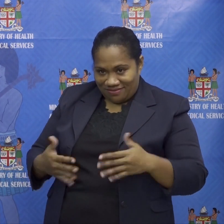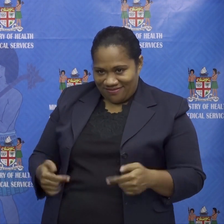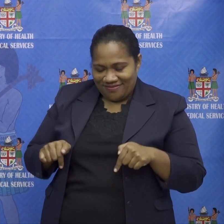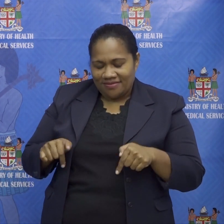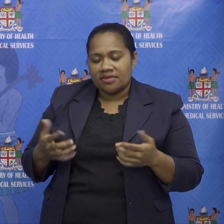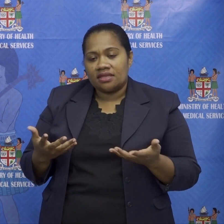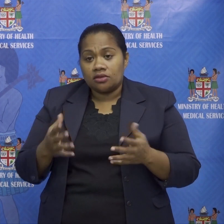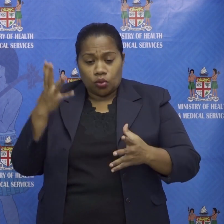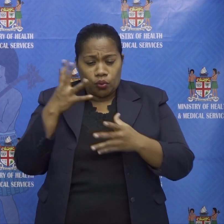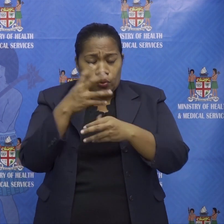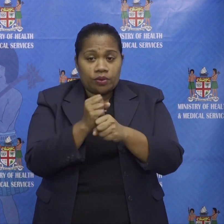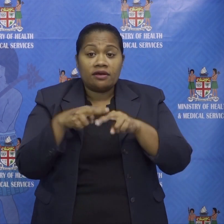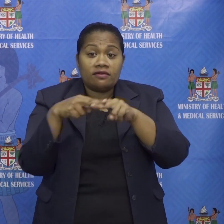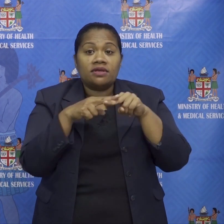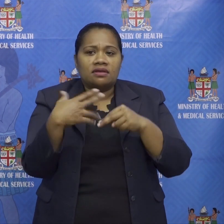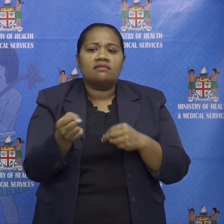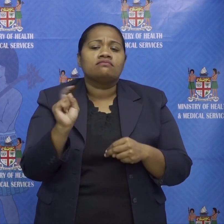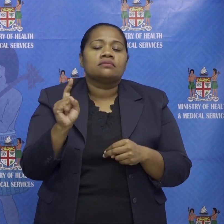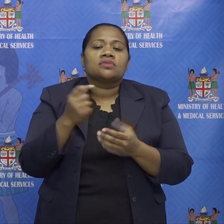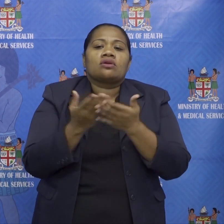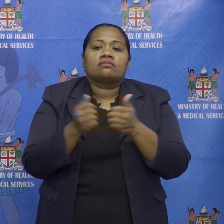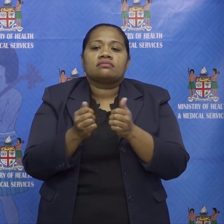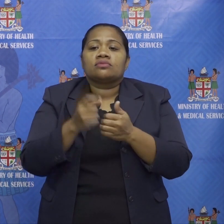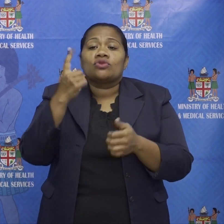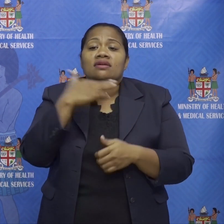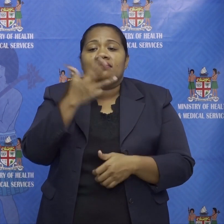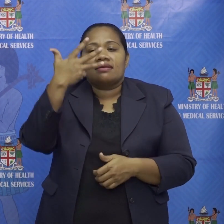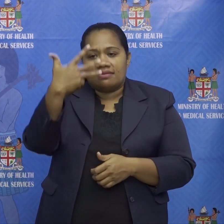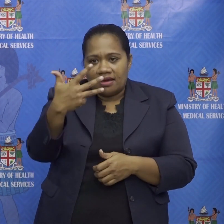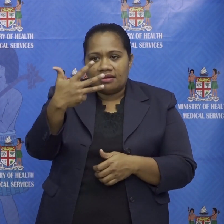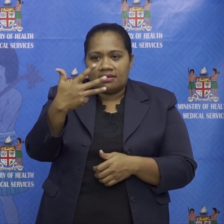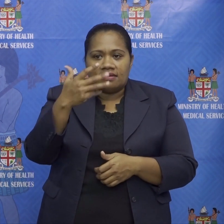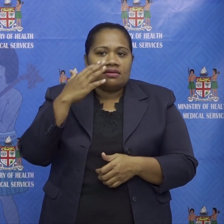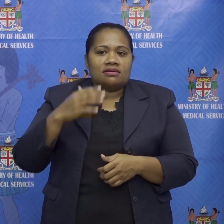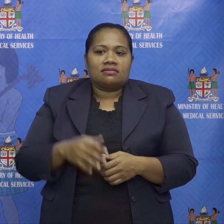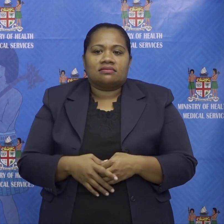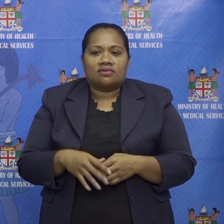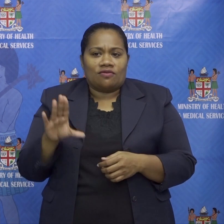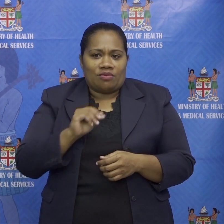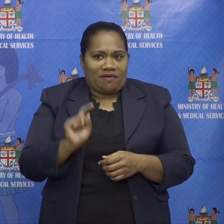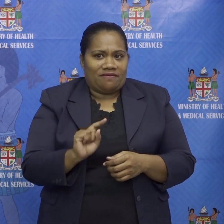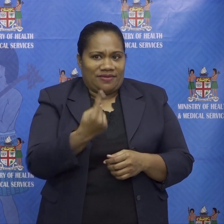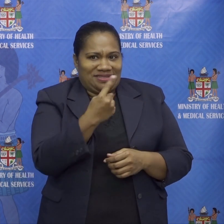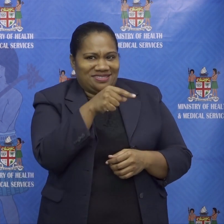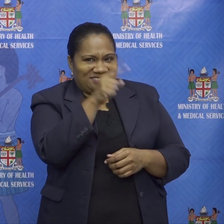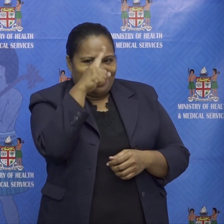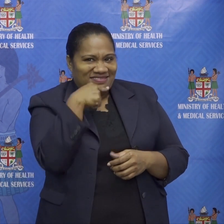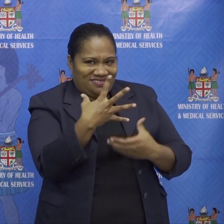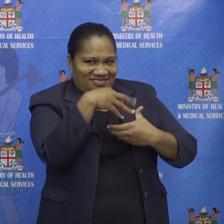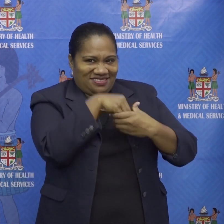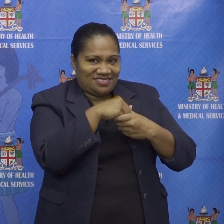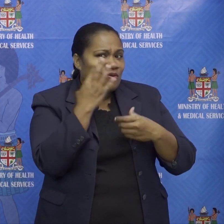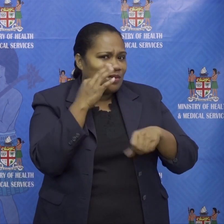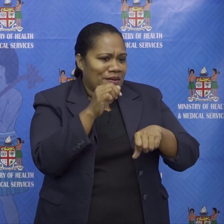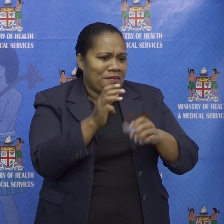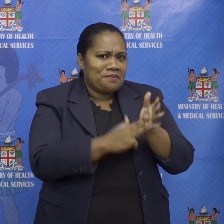total fiji has had 109 cases since our first case was announced on march the 19th of 2020 2020 we've had